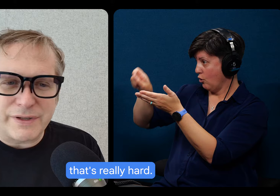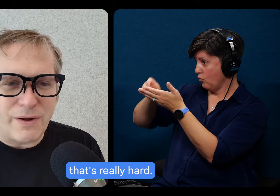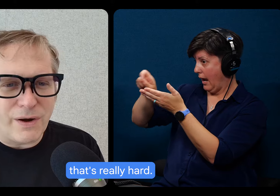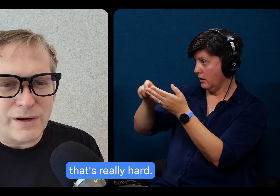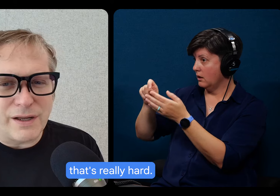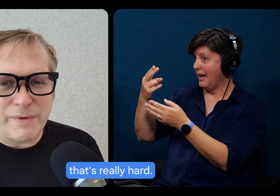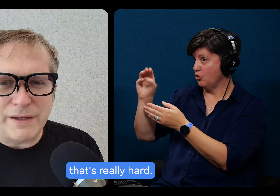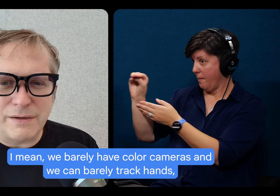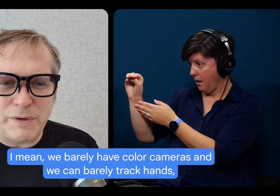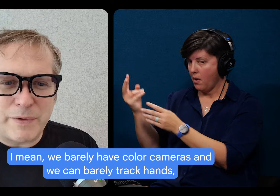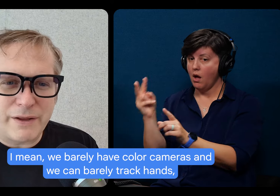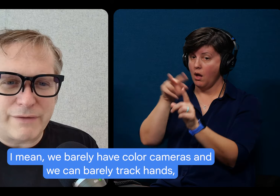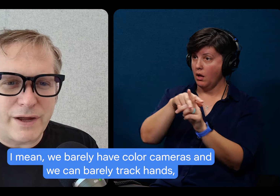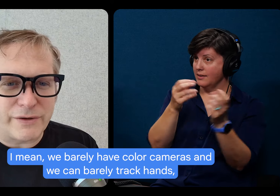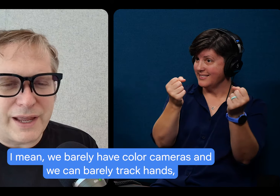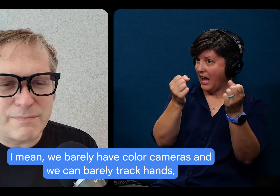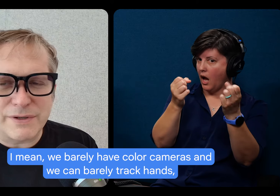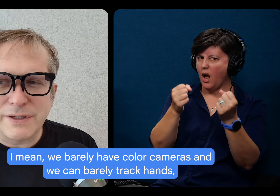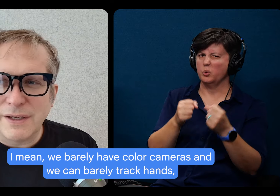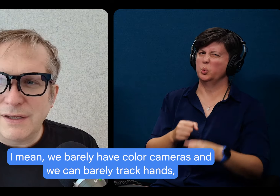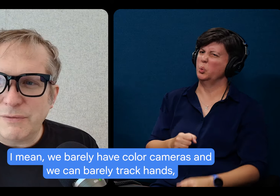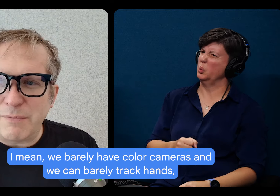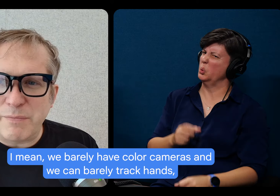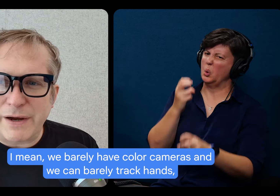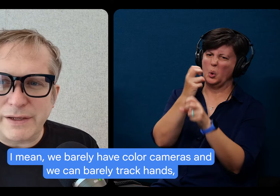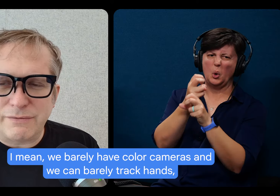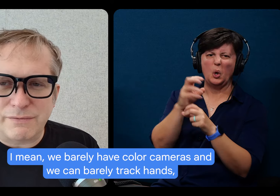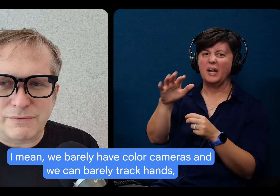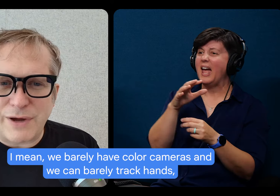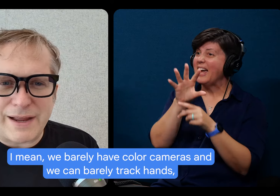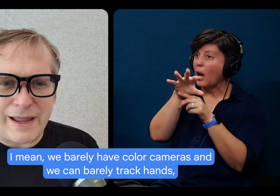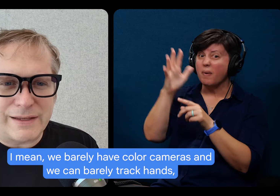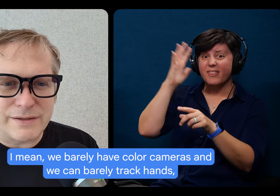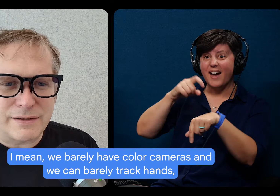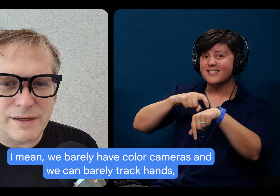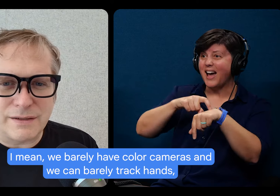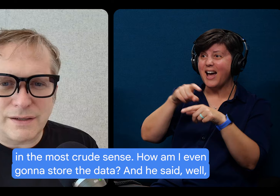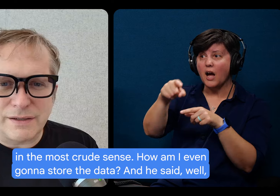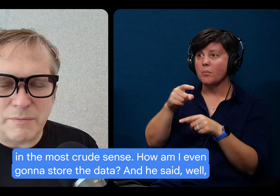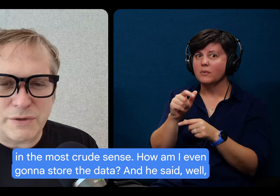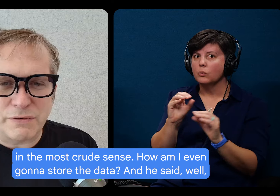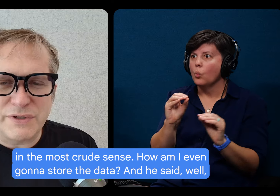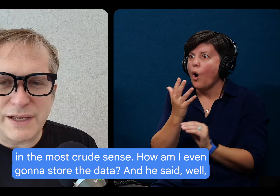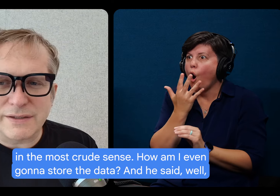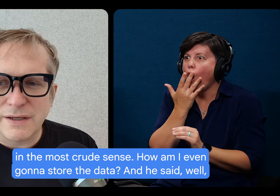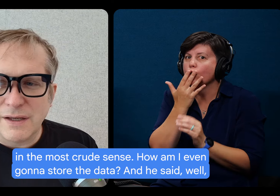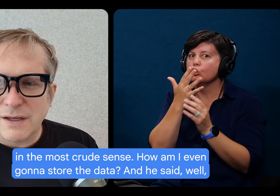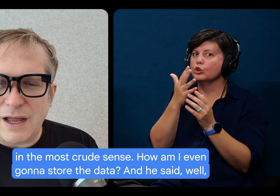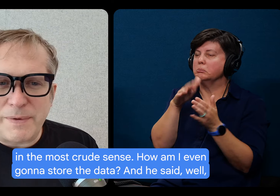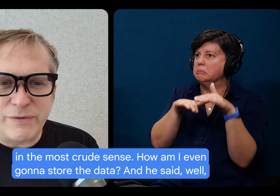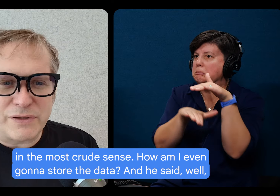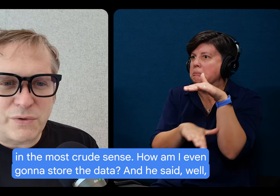that's really hard. I mean, we barely have color cameras. We can barely track hands in the most crude sense.